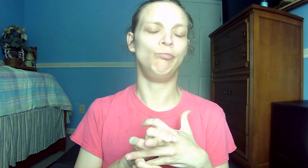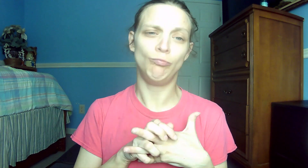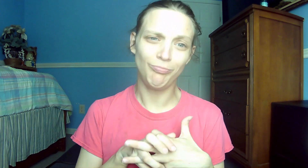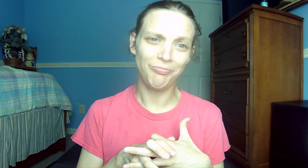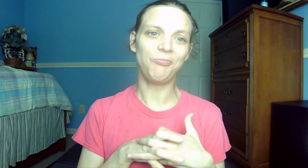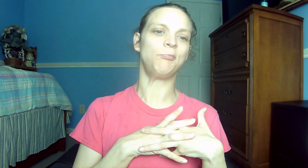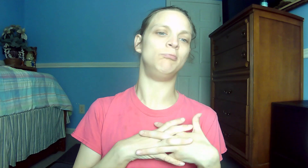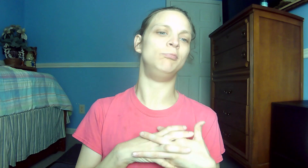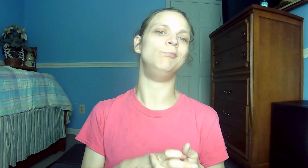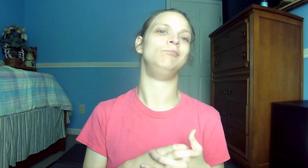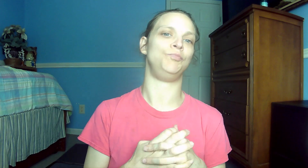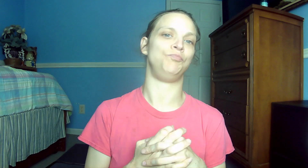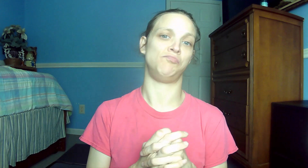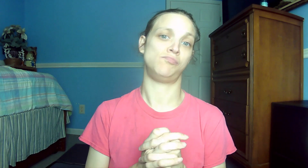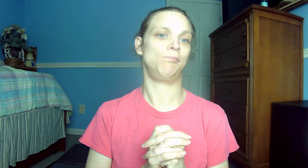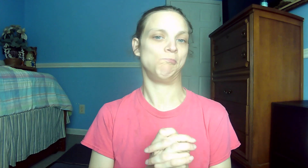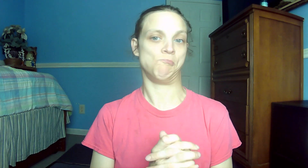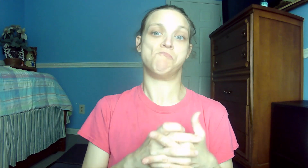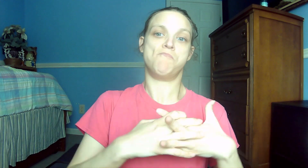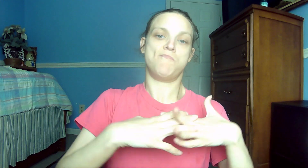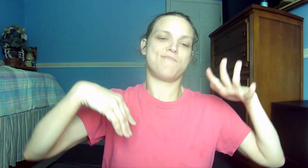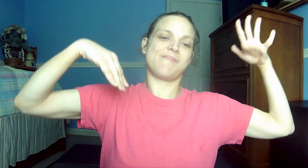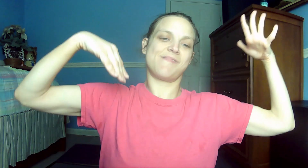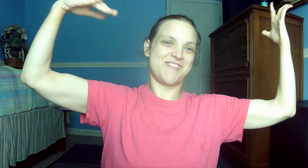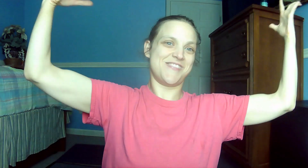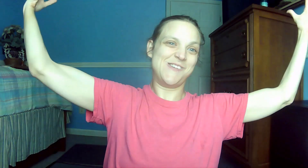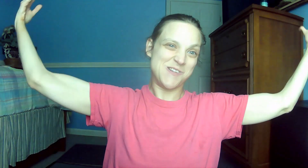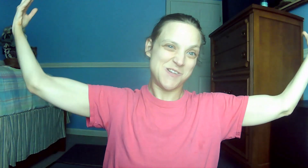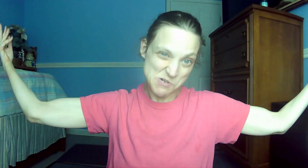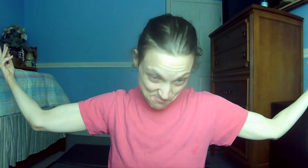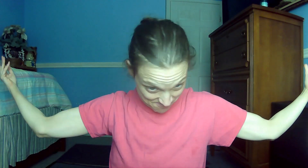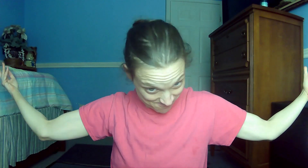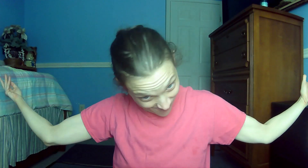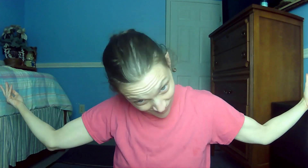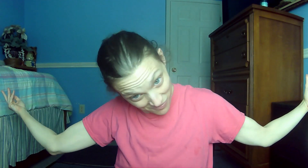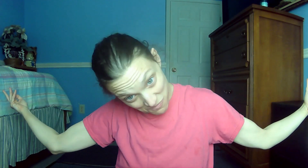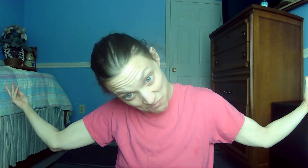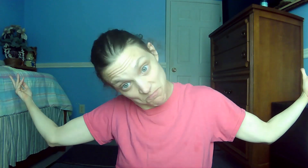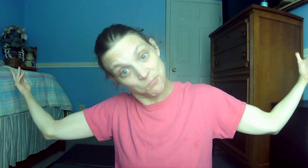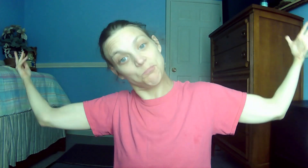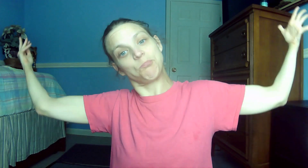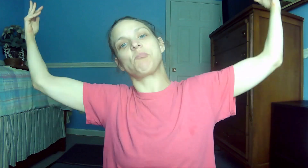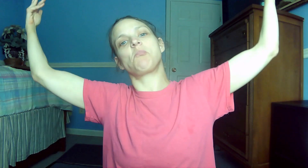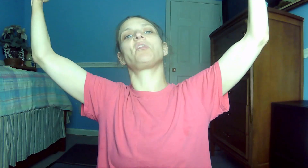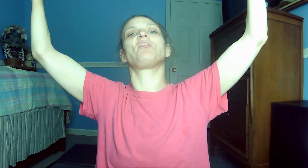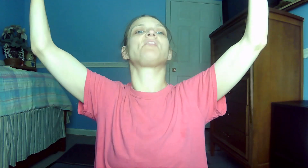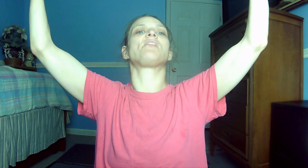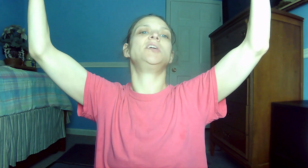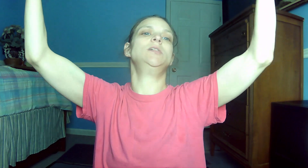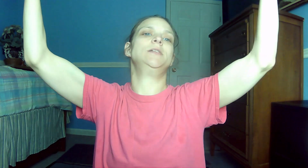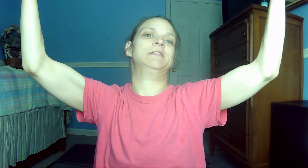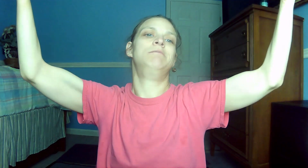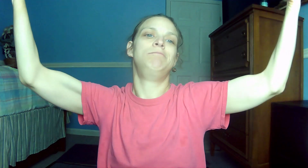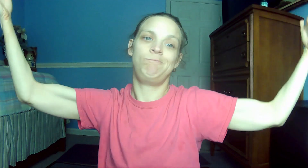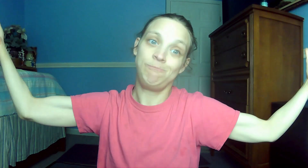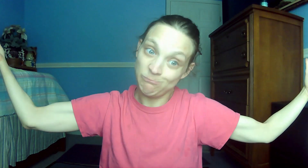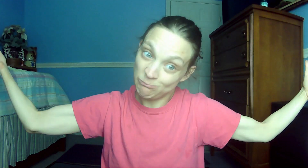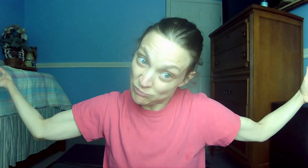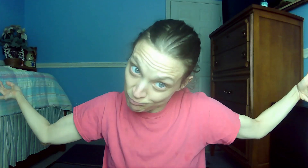Ephesians 2.8 By grace you have been saved, through faith. And this is not from yourselves. It is the gift of God.